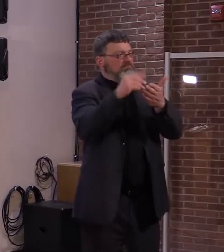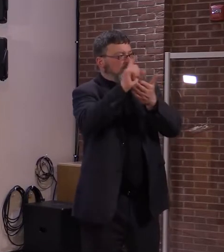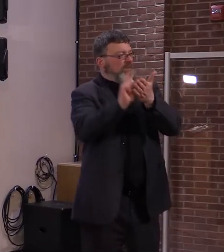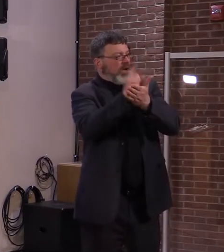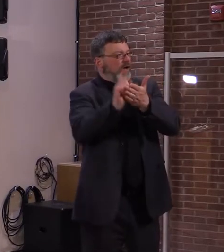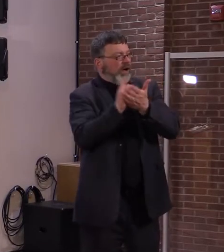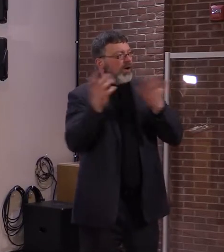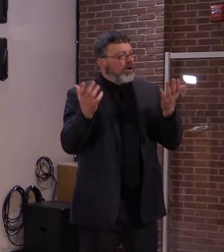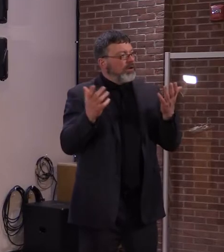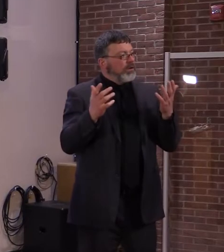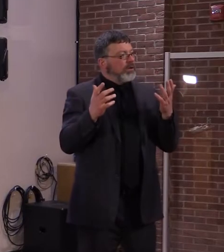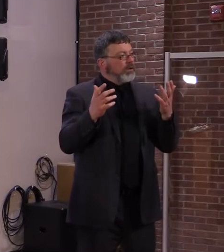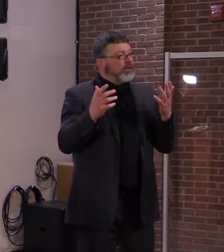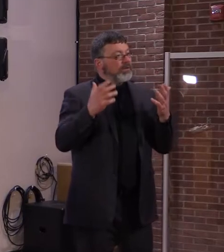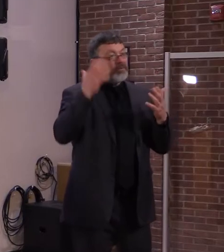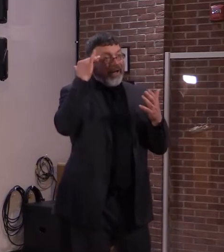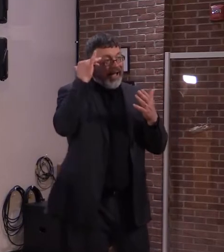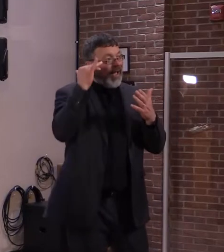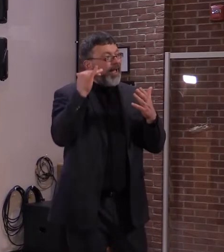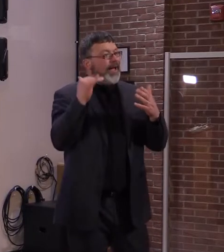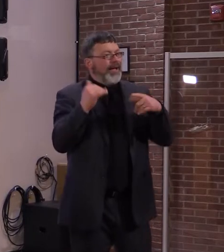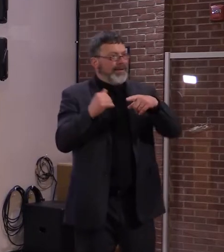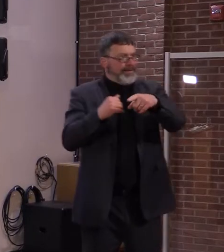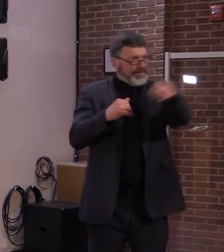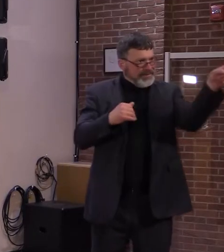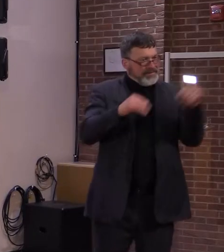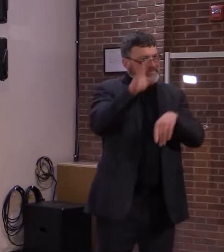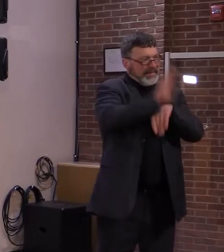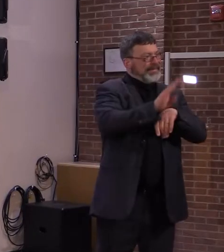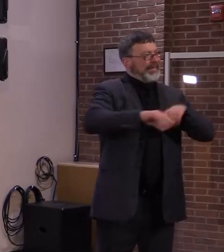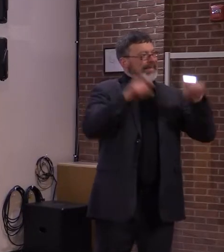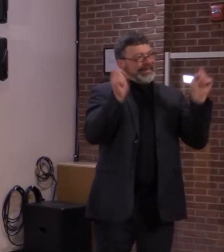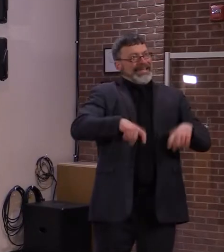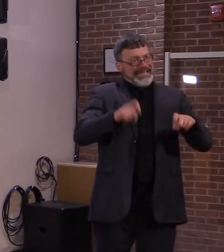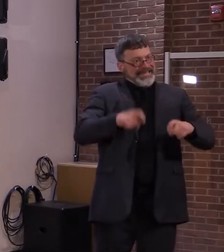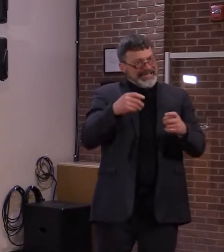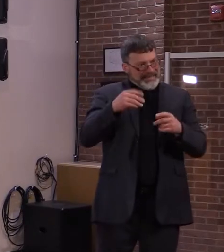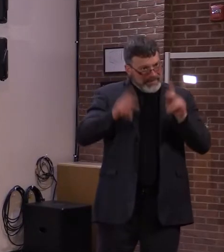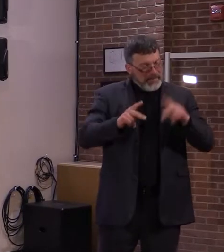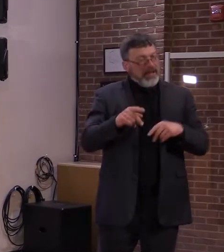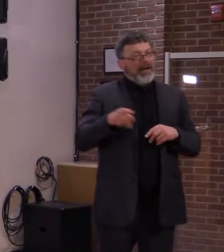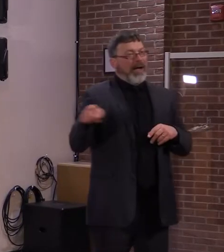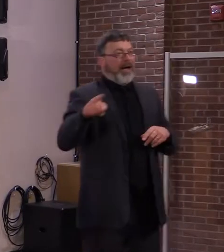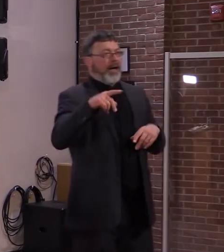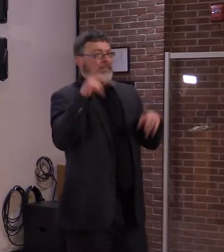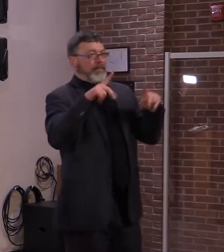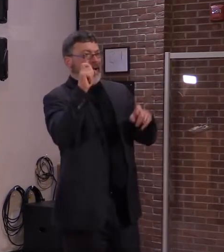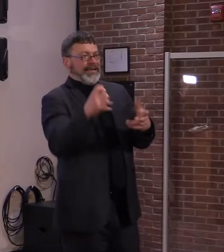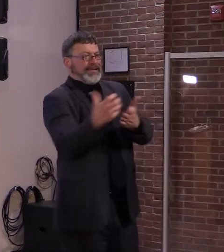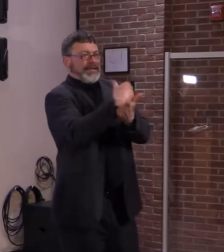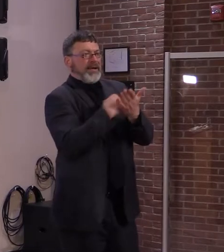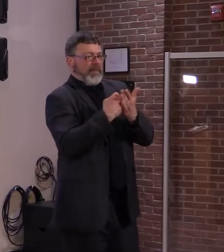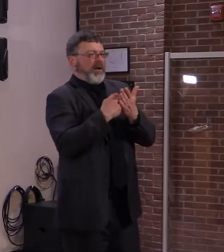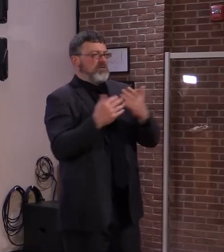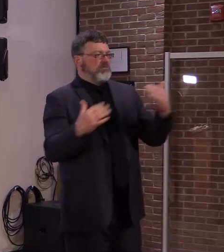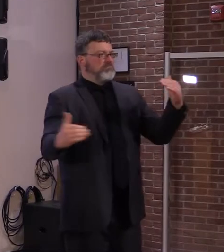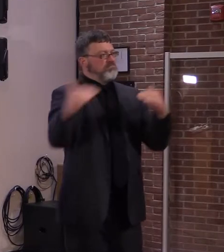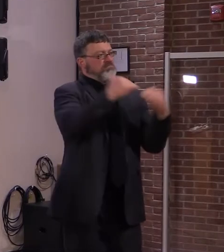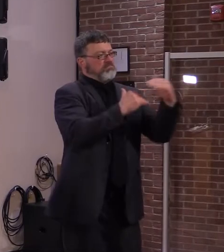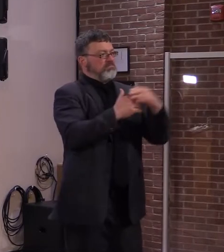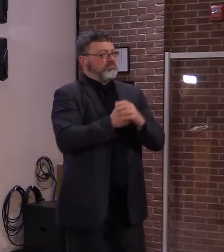and I think wages will come up as a result. Thank you. Stuart Ledbetter, NBC5.